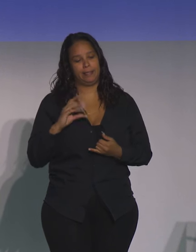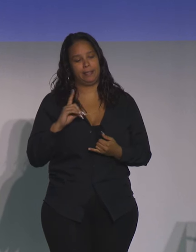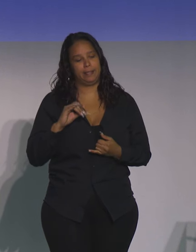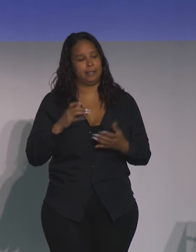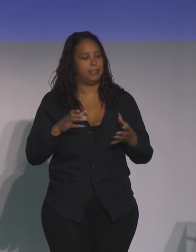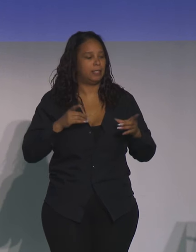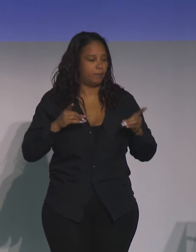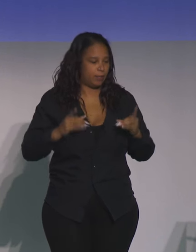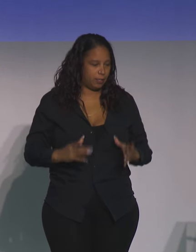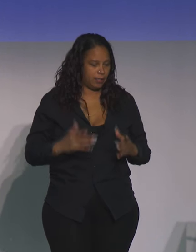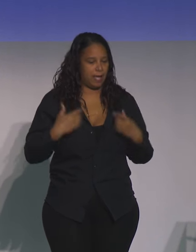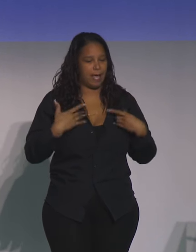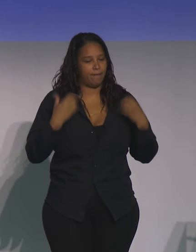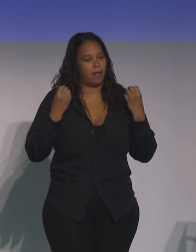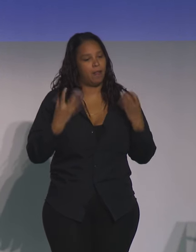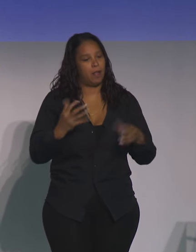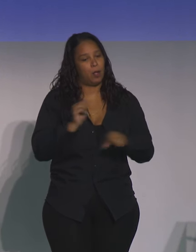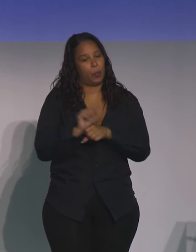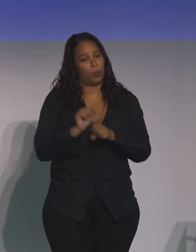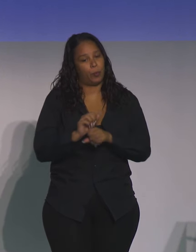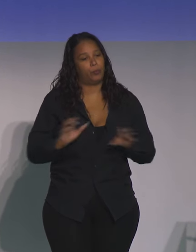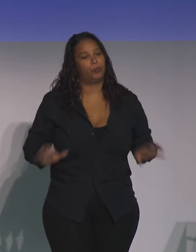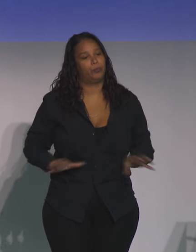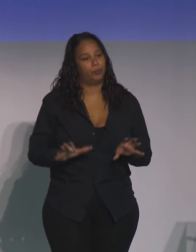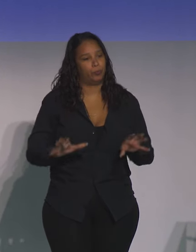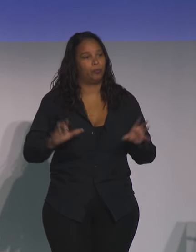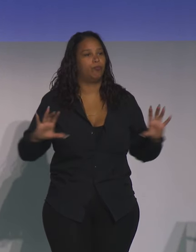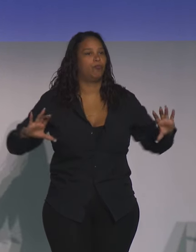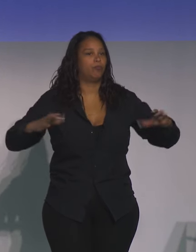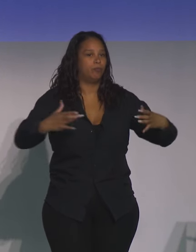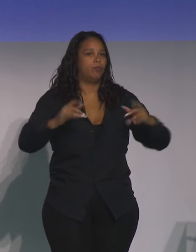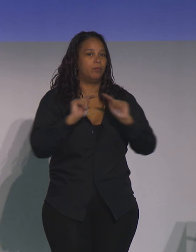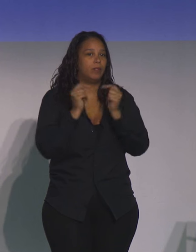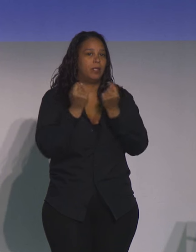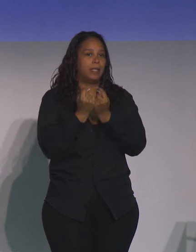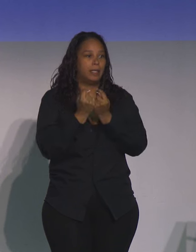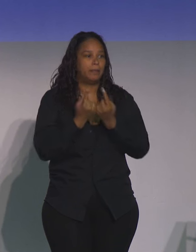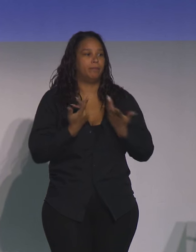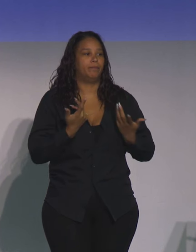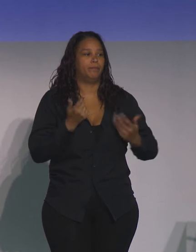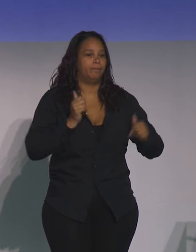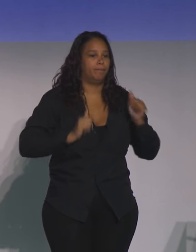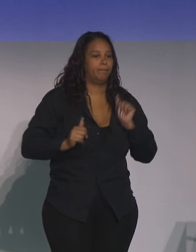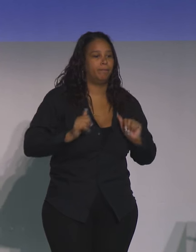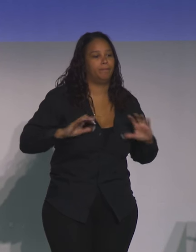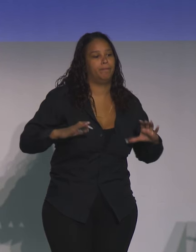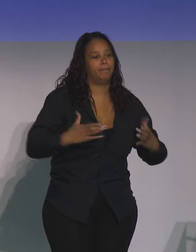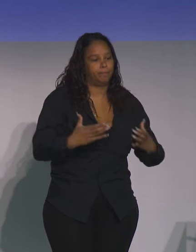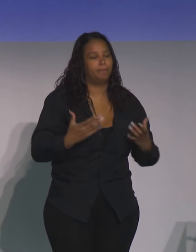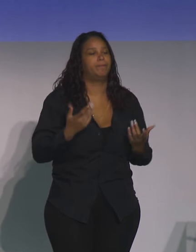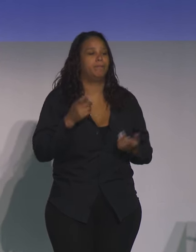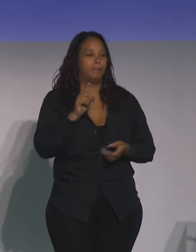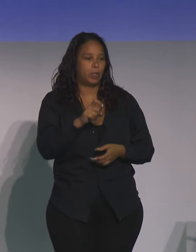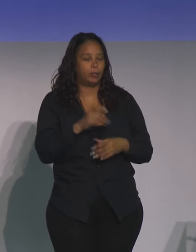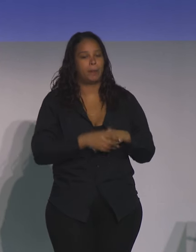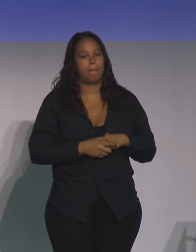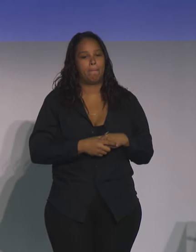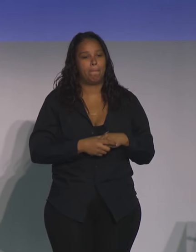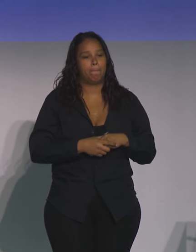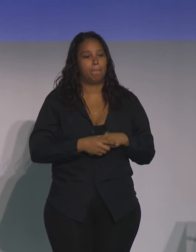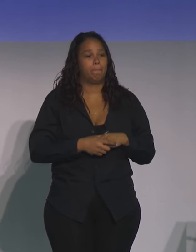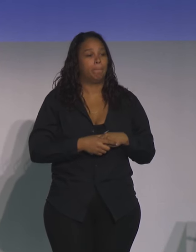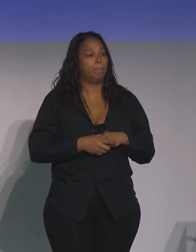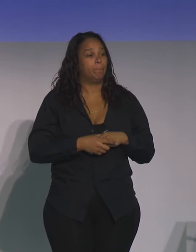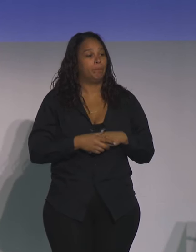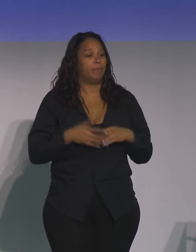a lot of work to do. And it is a team sport. Protecting and improving health is a team sport. And I will say, unfortunately,